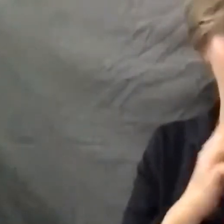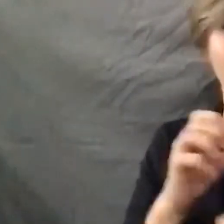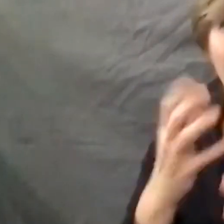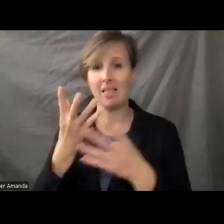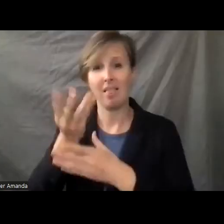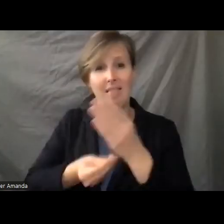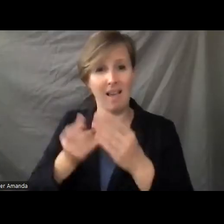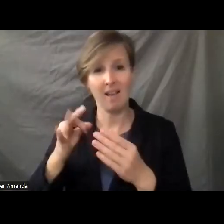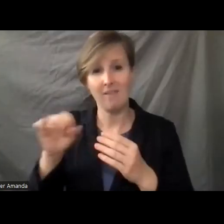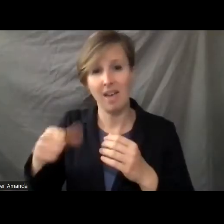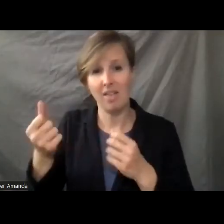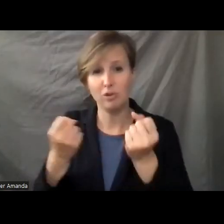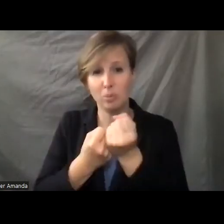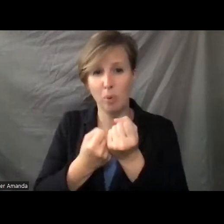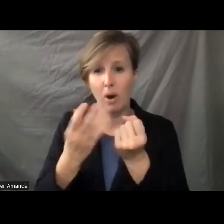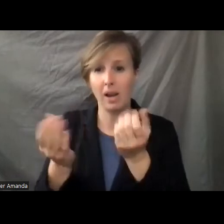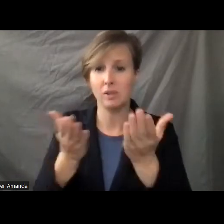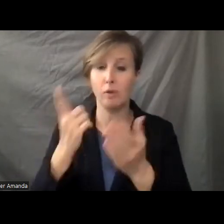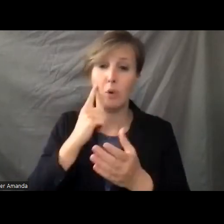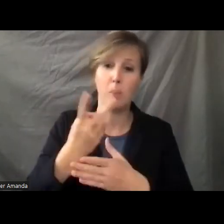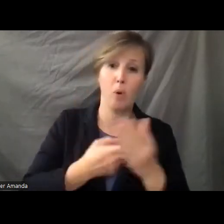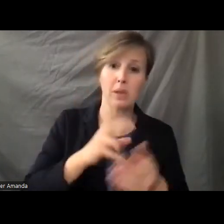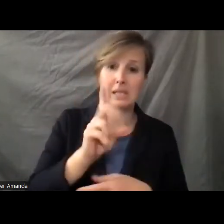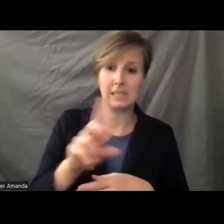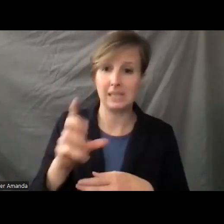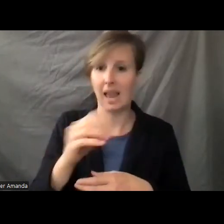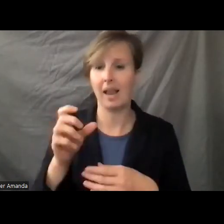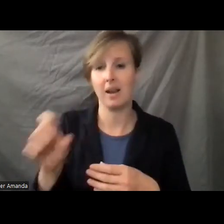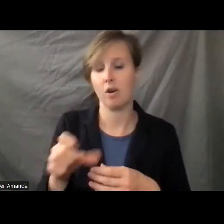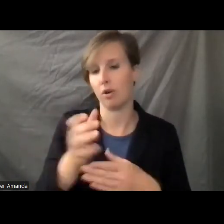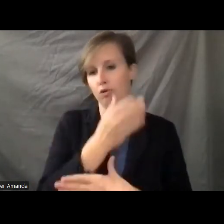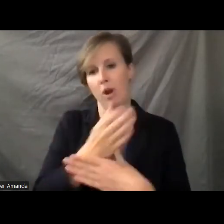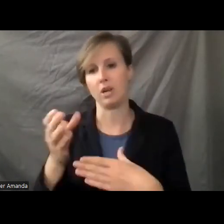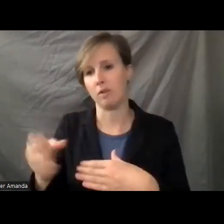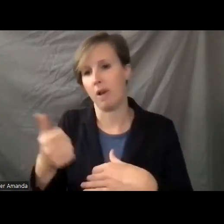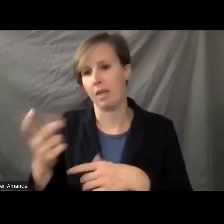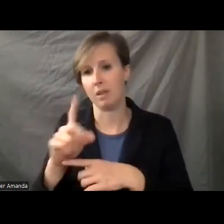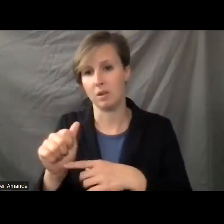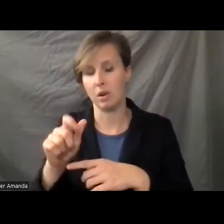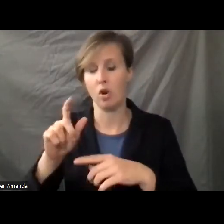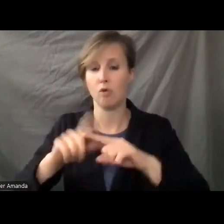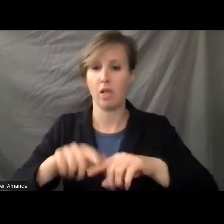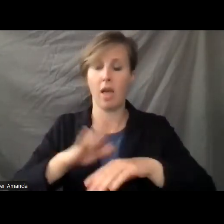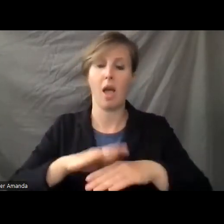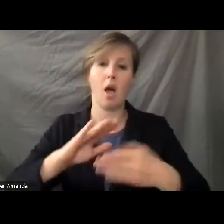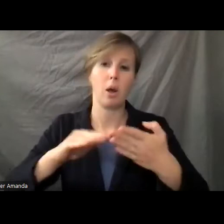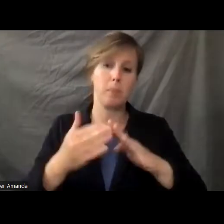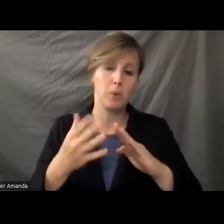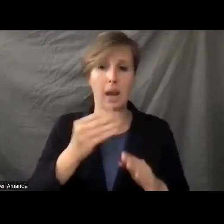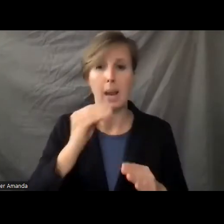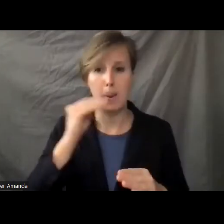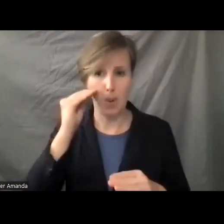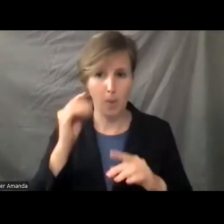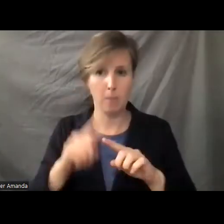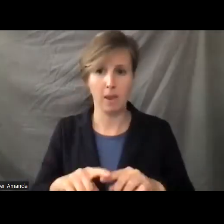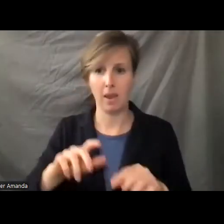and services. So folks with developmental disabilities and a range of other disabilities rely on home and community-based services, commonly